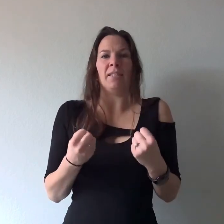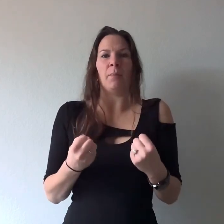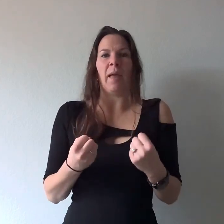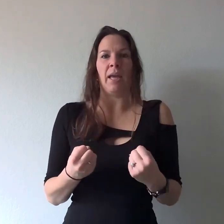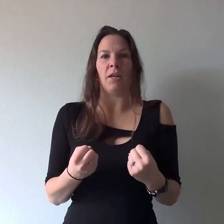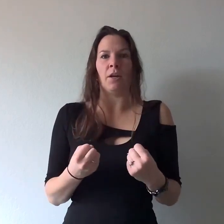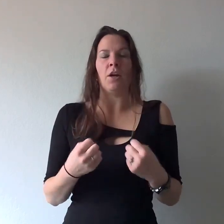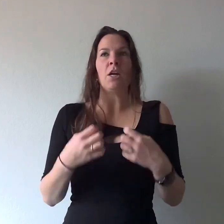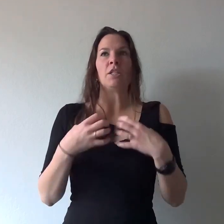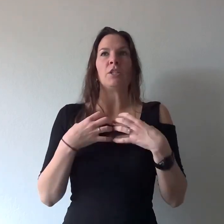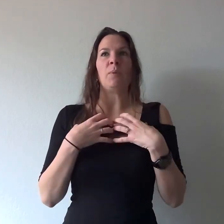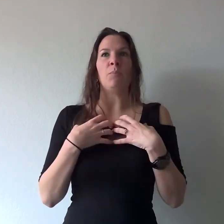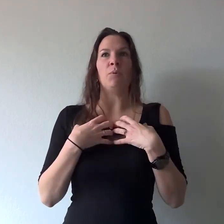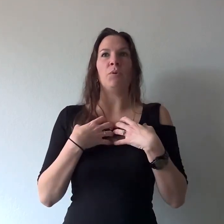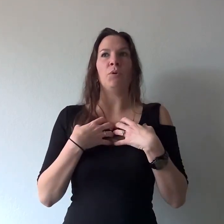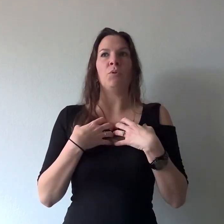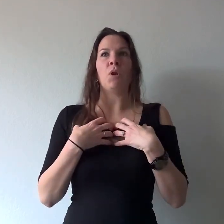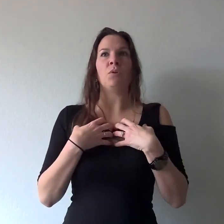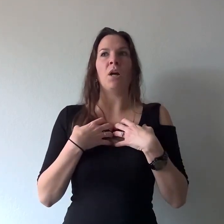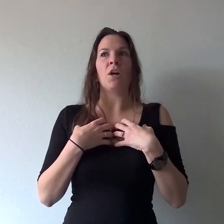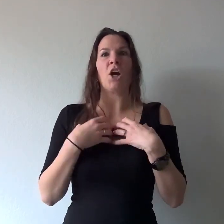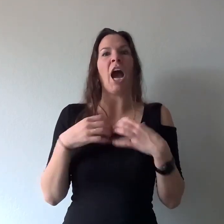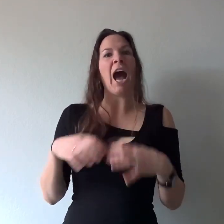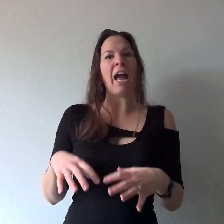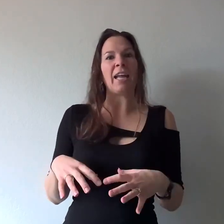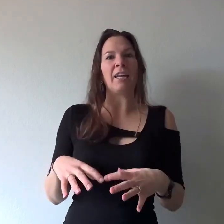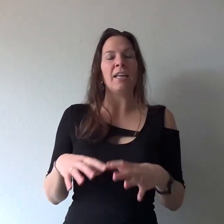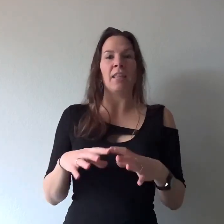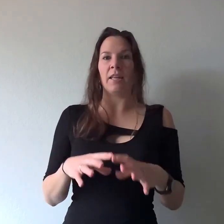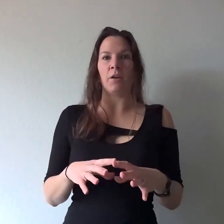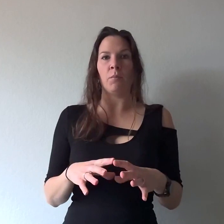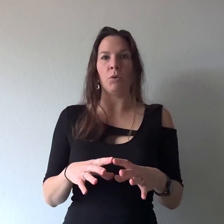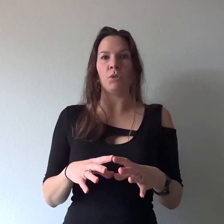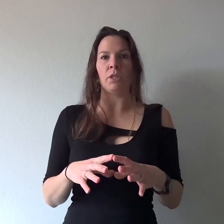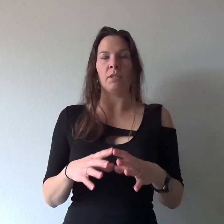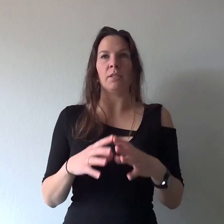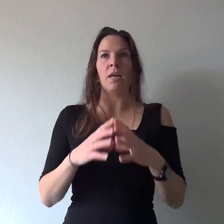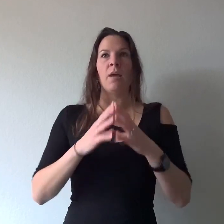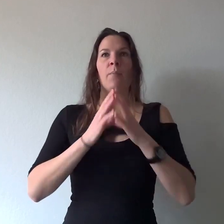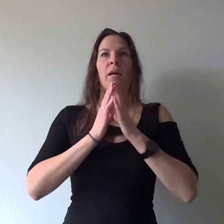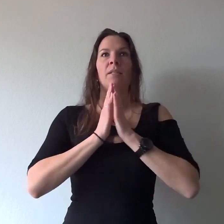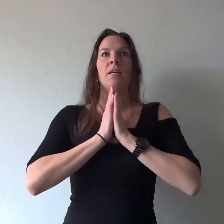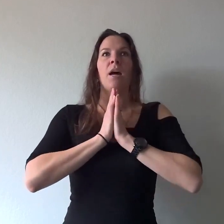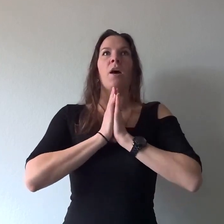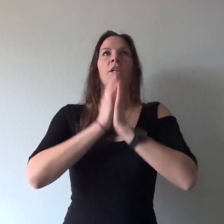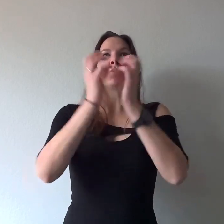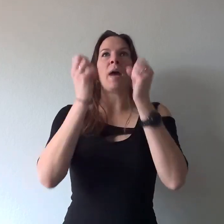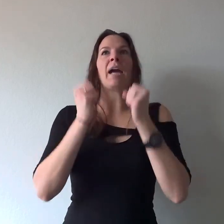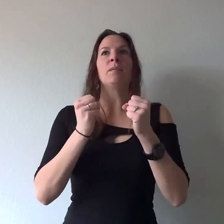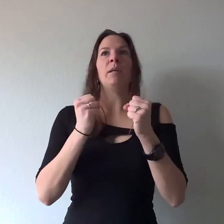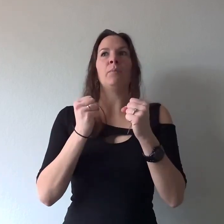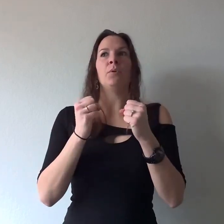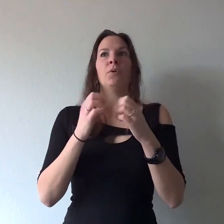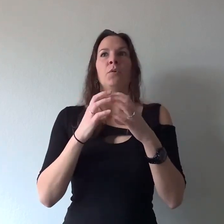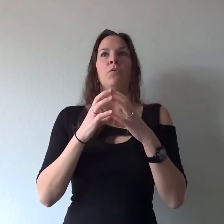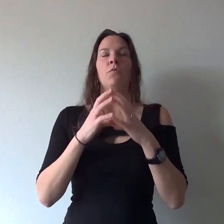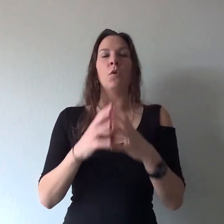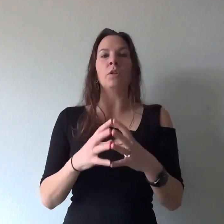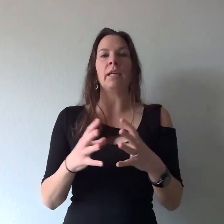up anger to people who no longer hide their emotions but attract people who fully